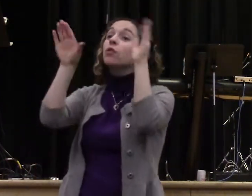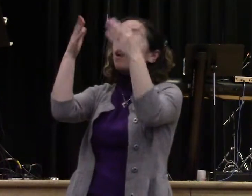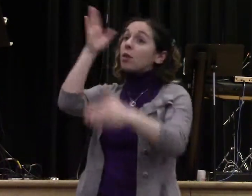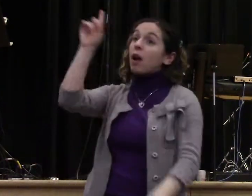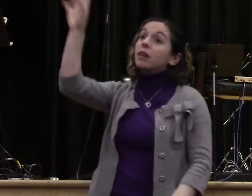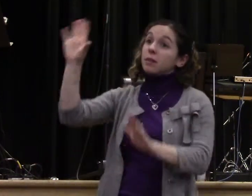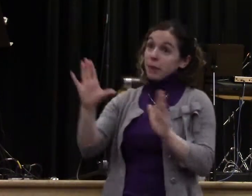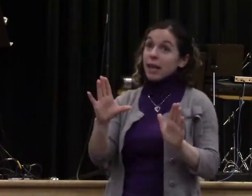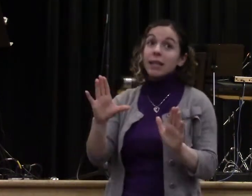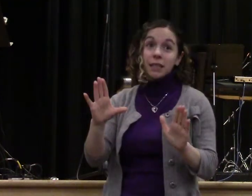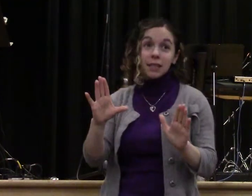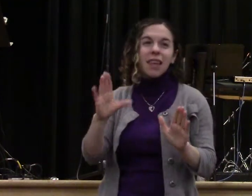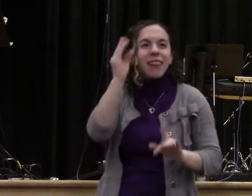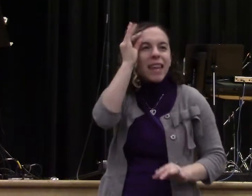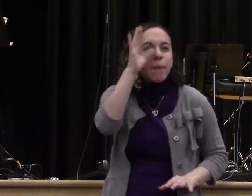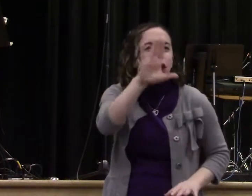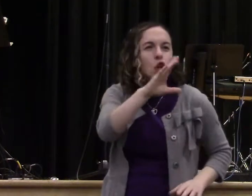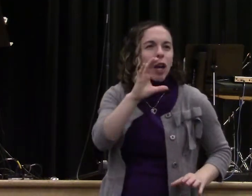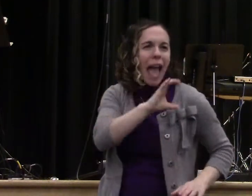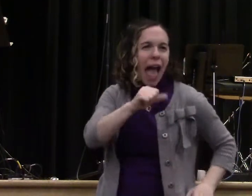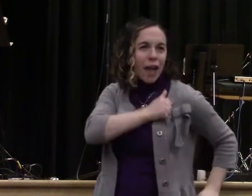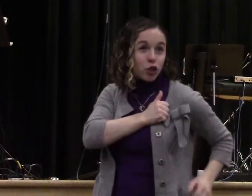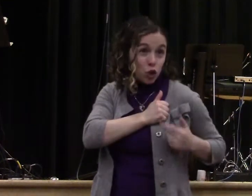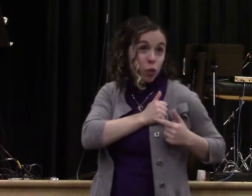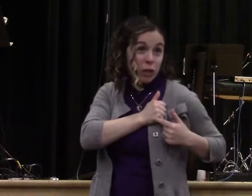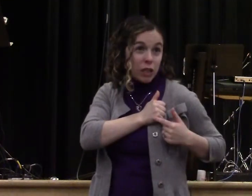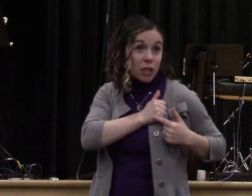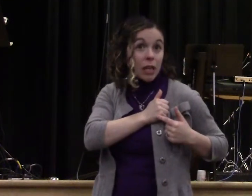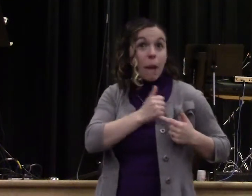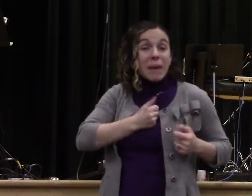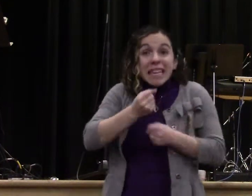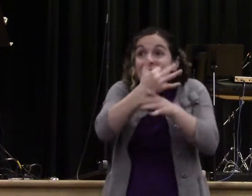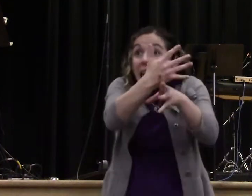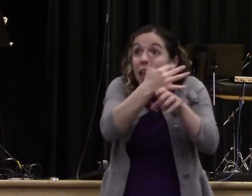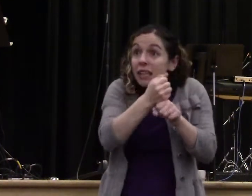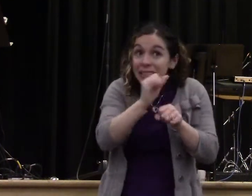the way I'm reacting, is that God's attitude? Is this God's way?